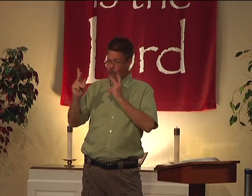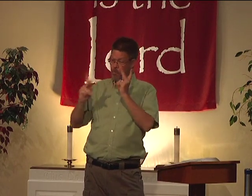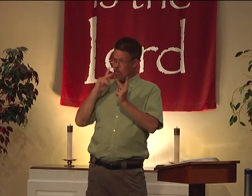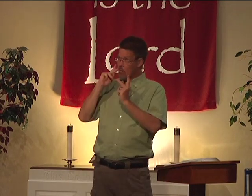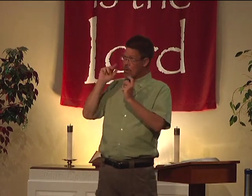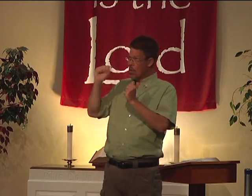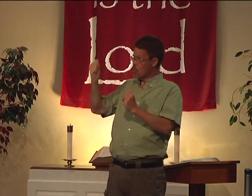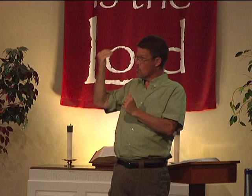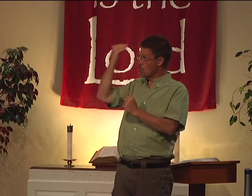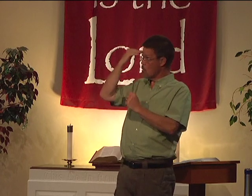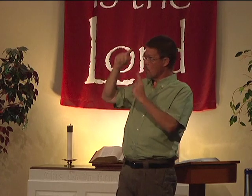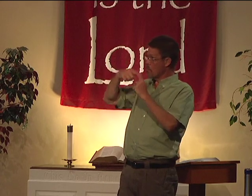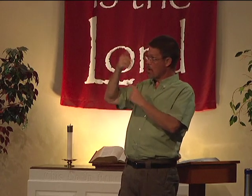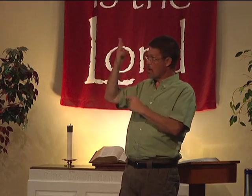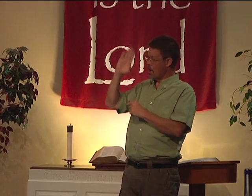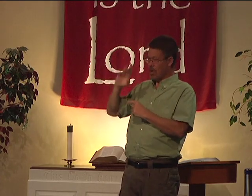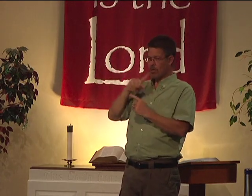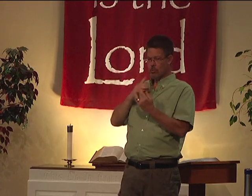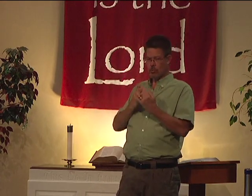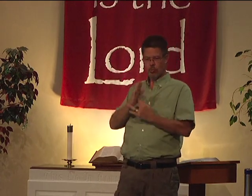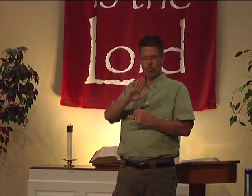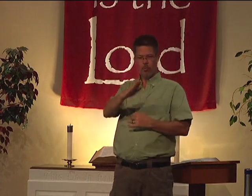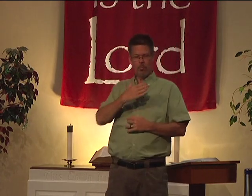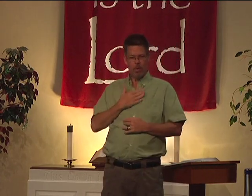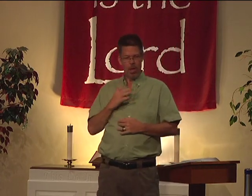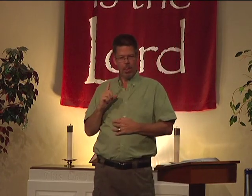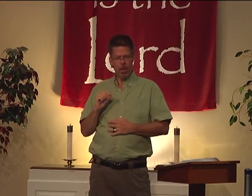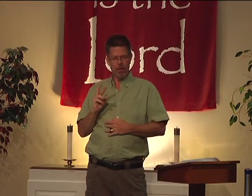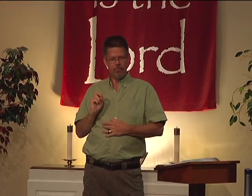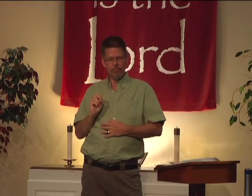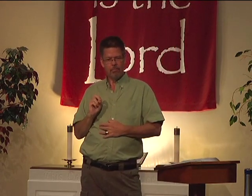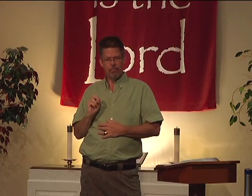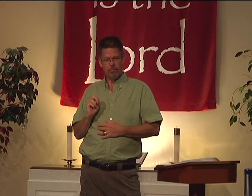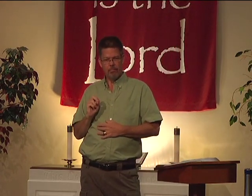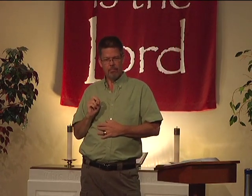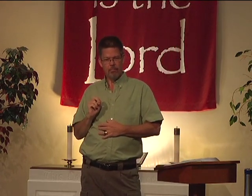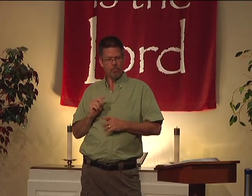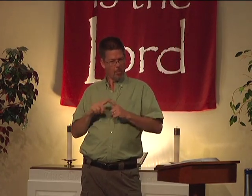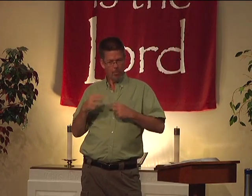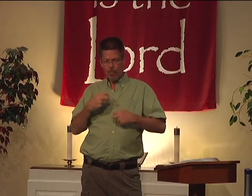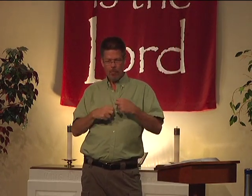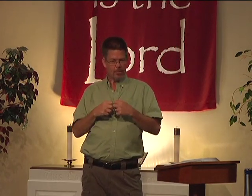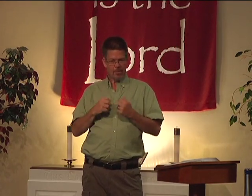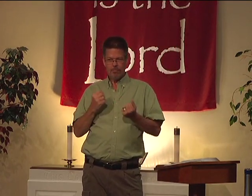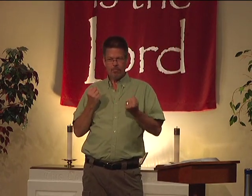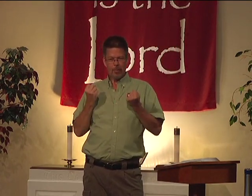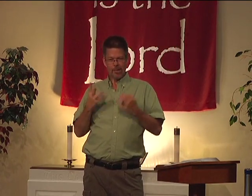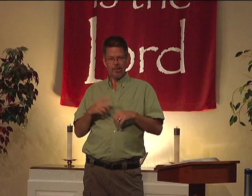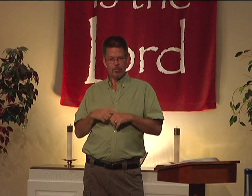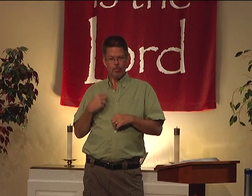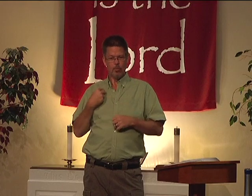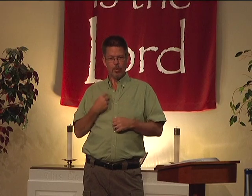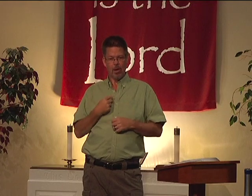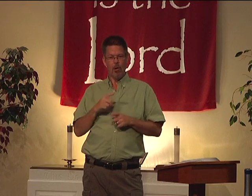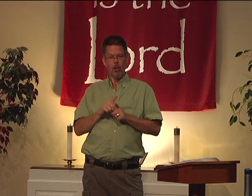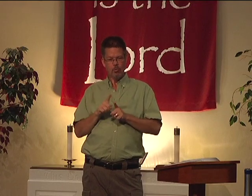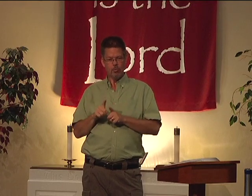How people perceive us, how they know God, is through our love. But the problem is that so many